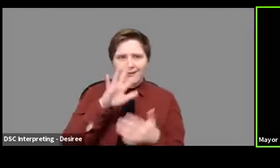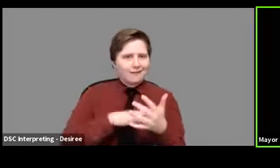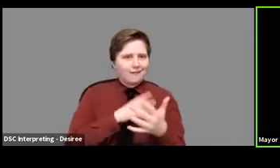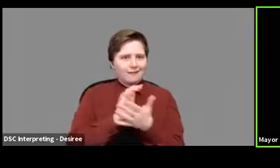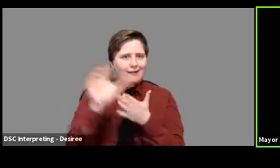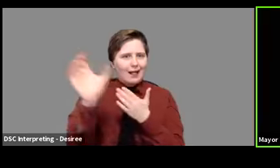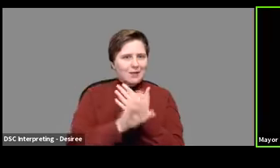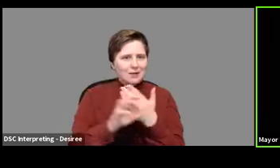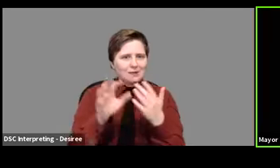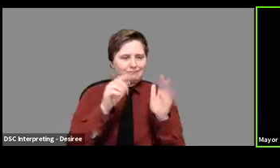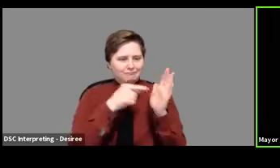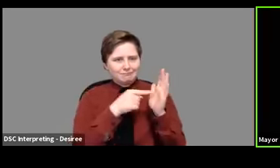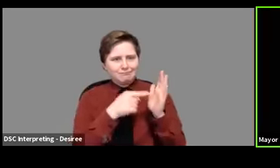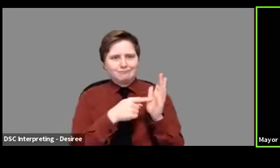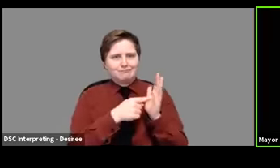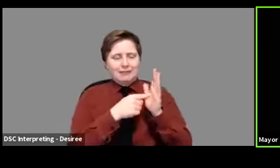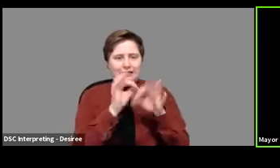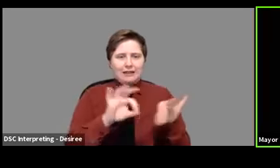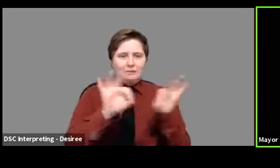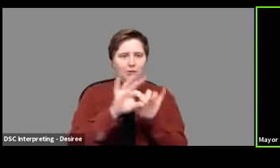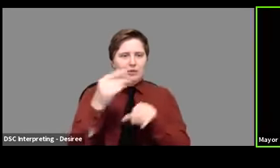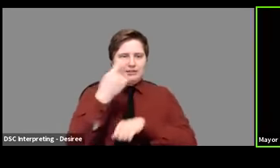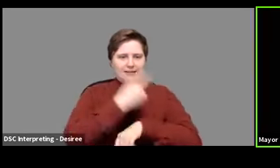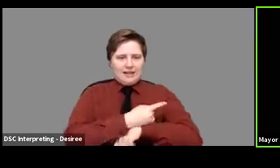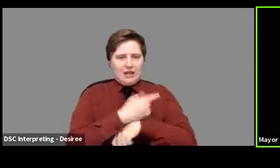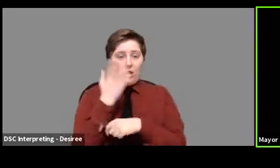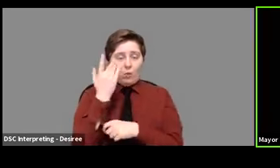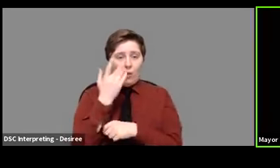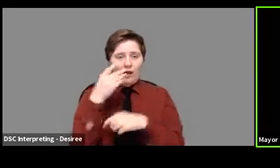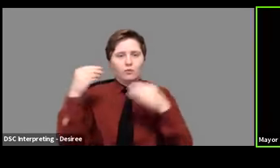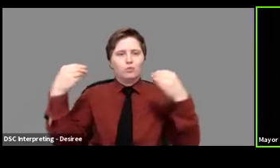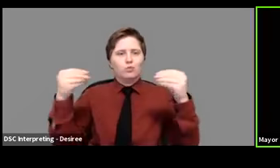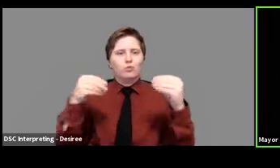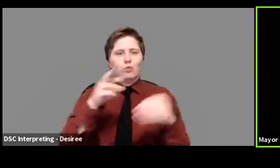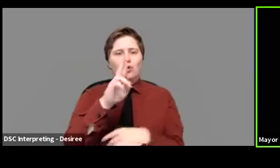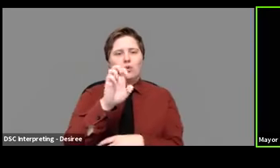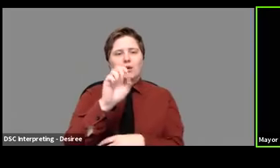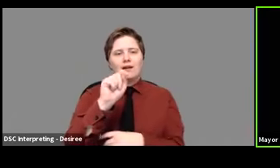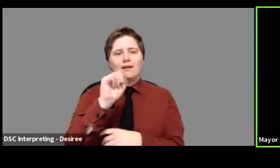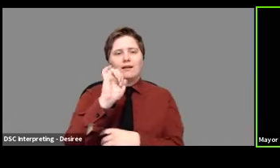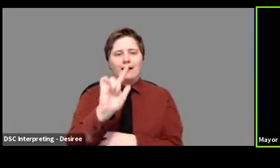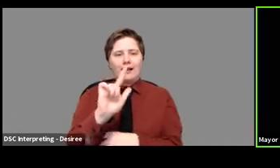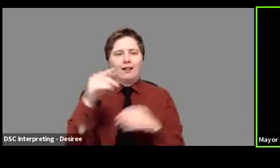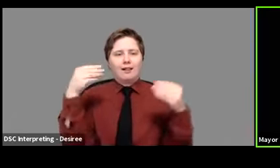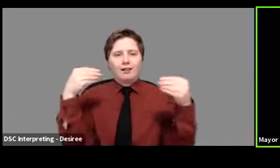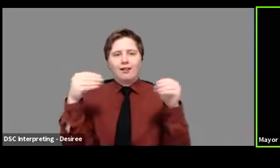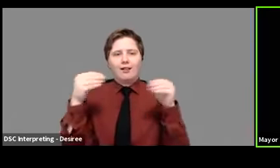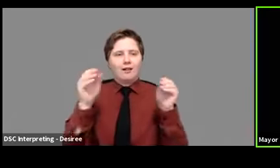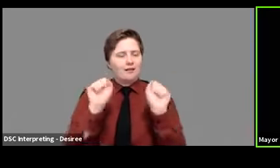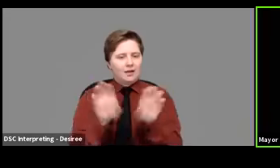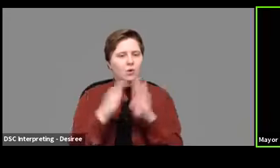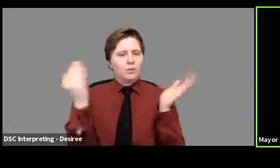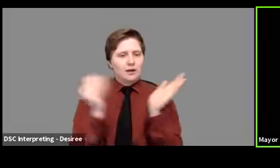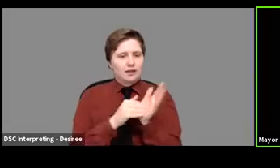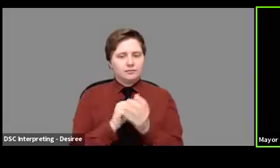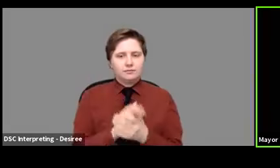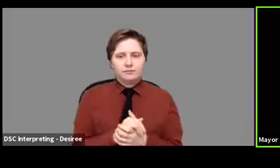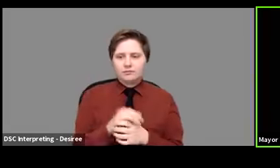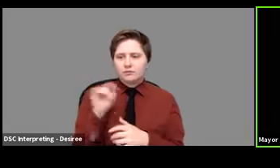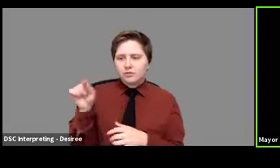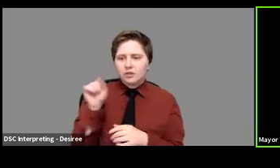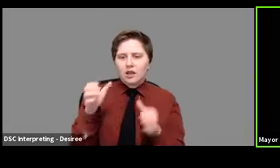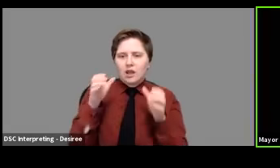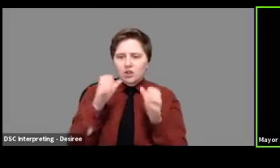as a significant date and that retail will come back online. so that retail stores and customer